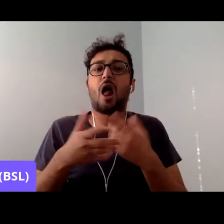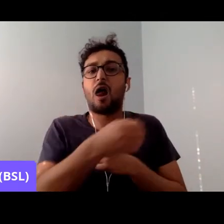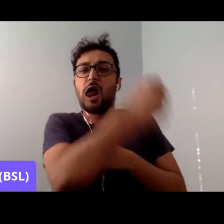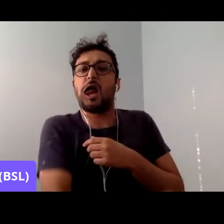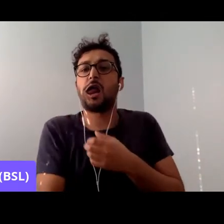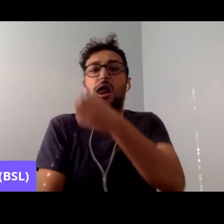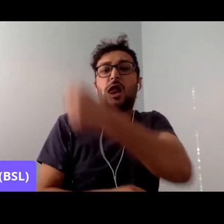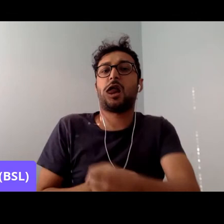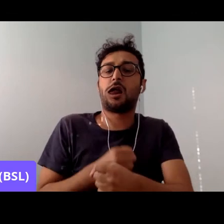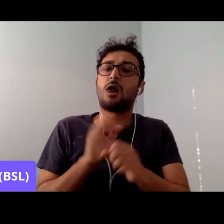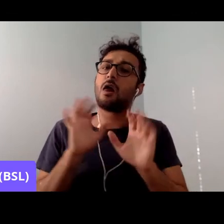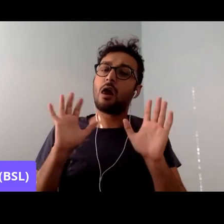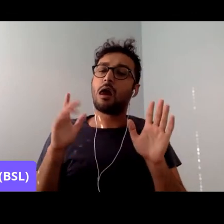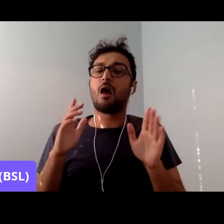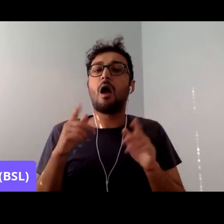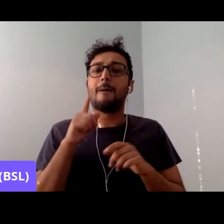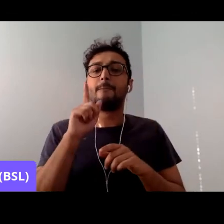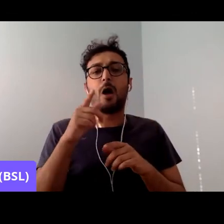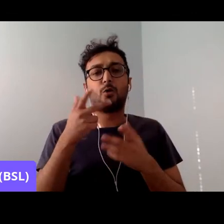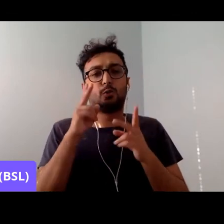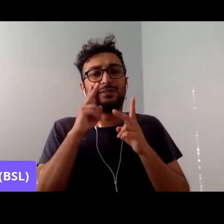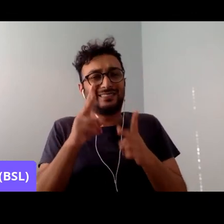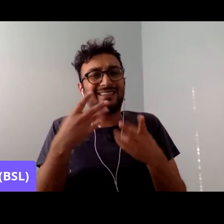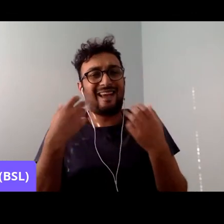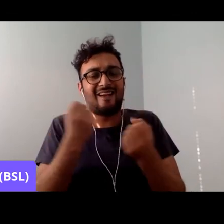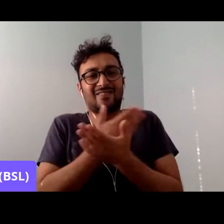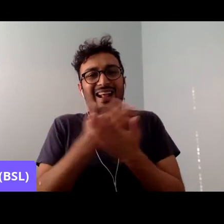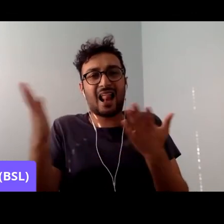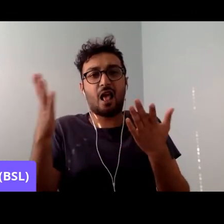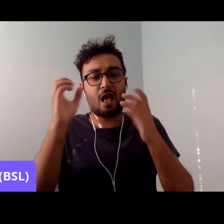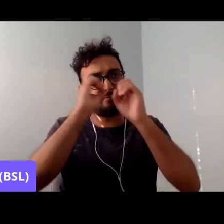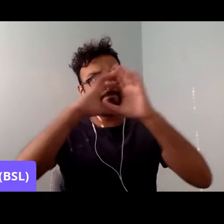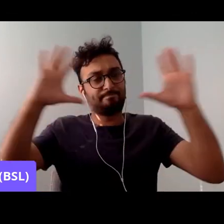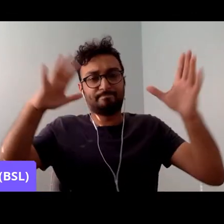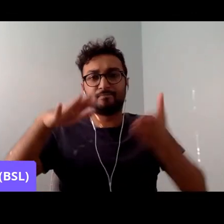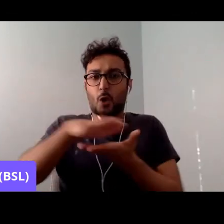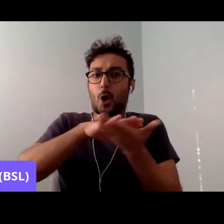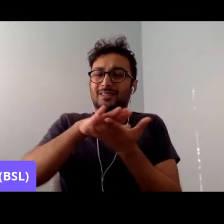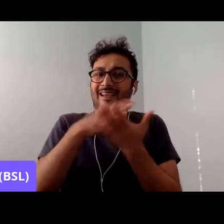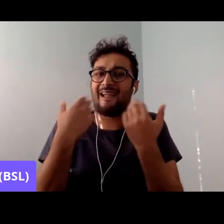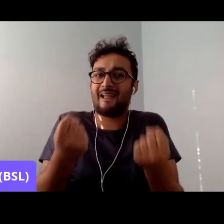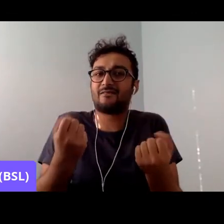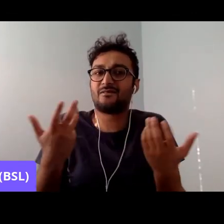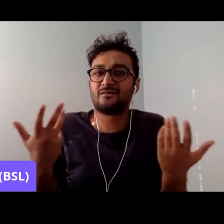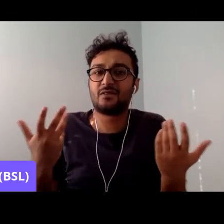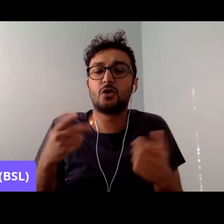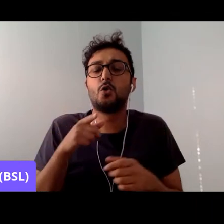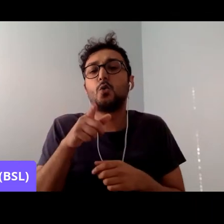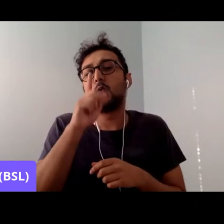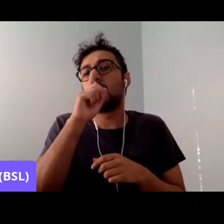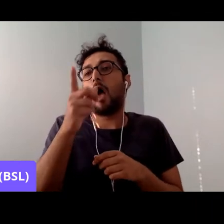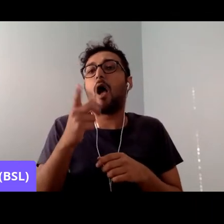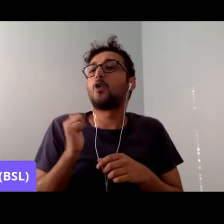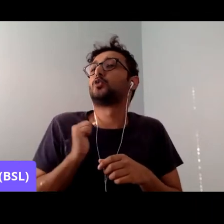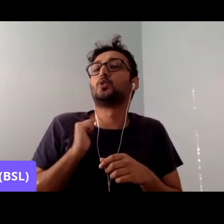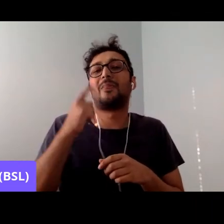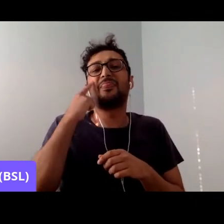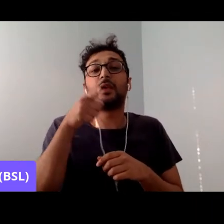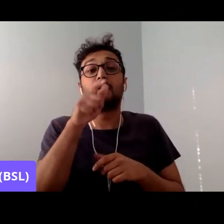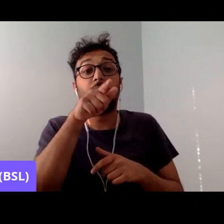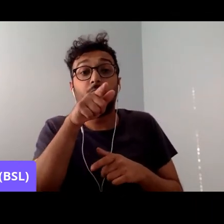provide a context. You cannot assume that just because people are on the left, they